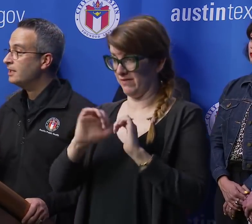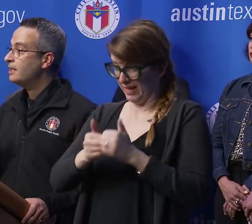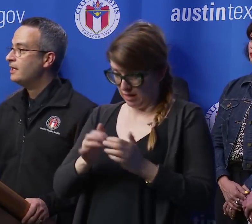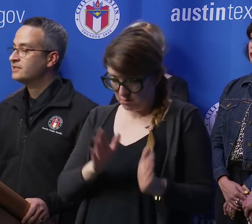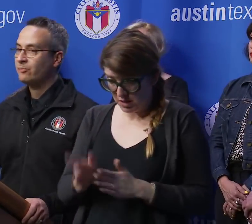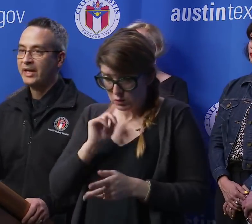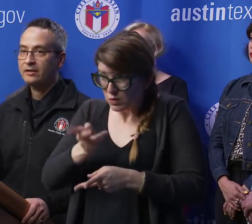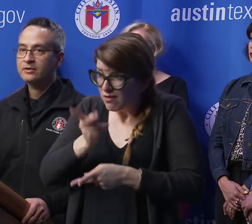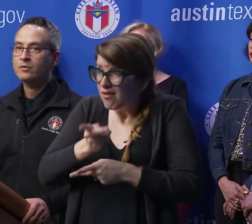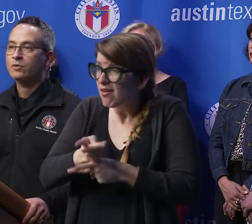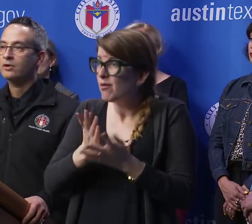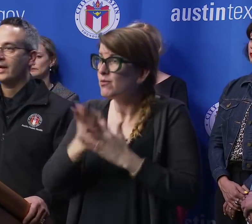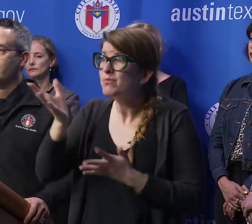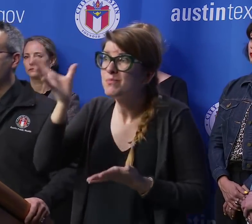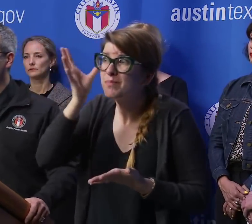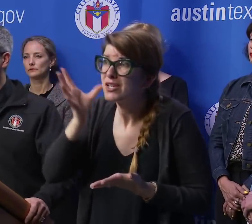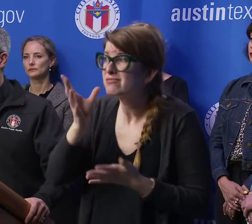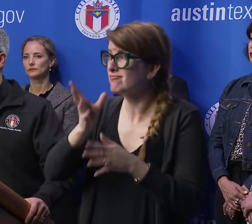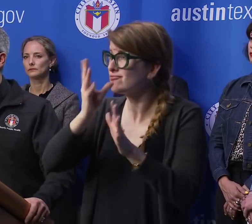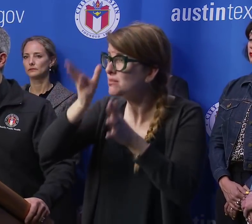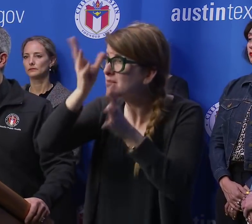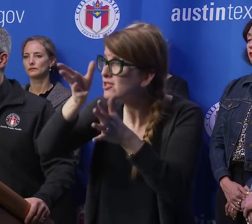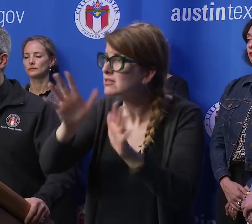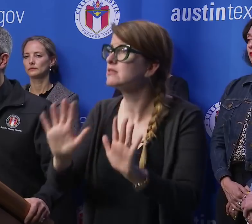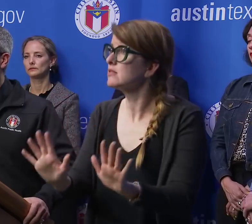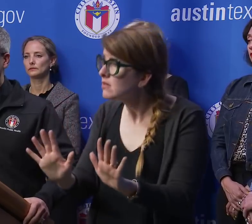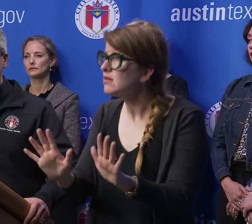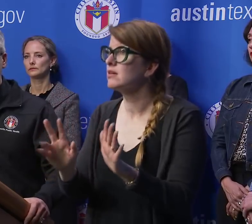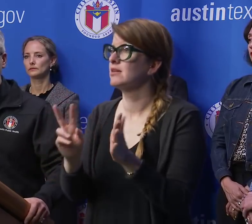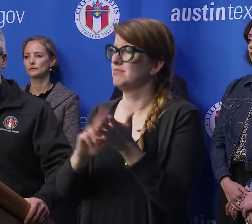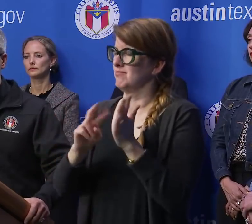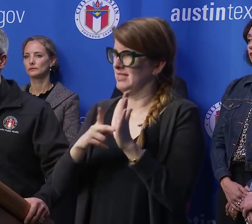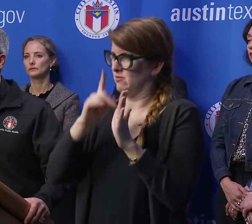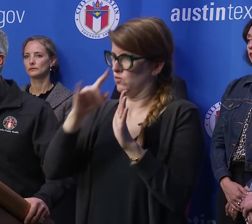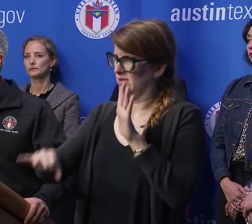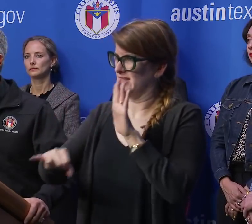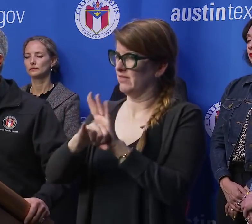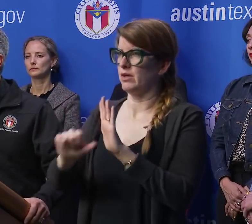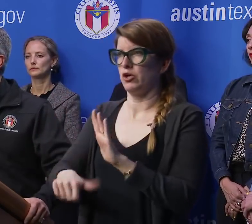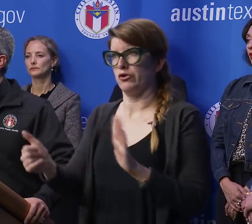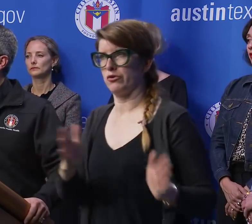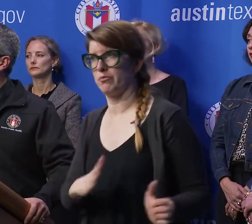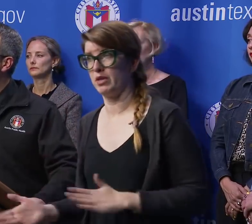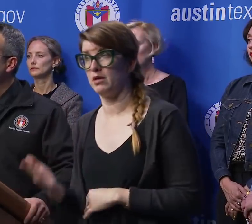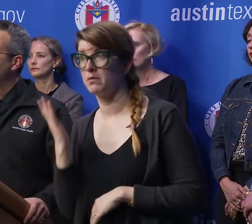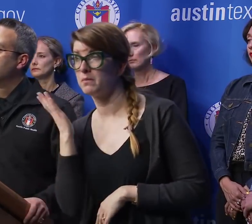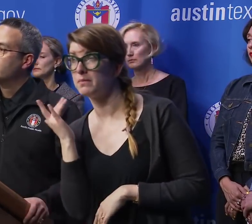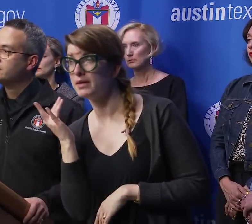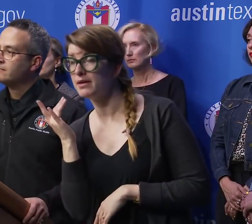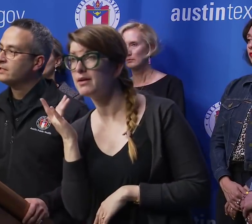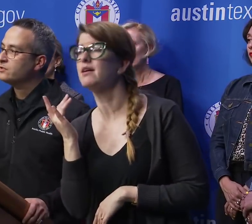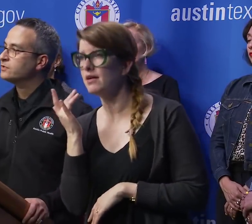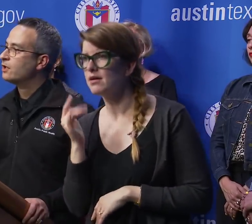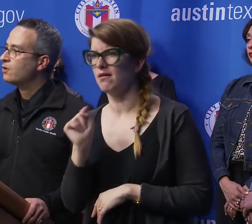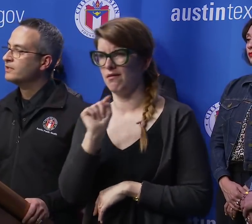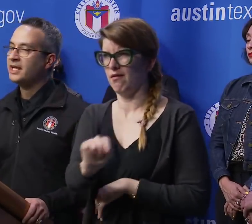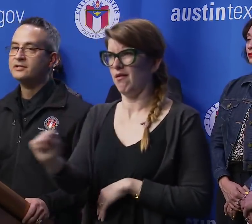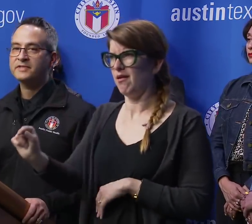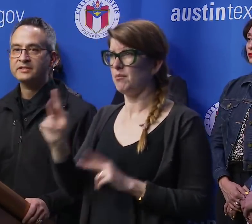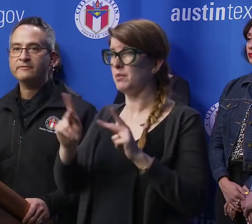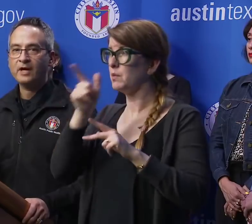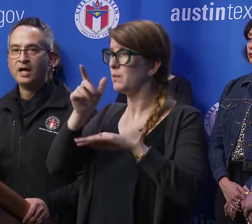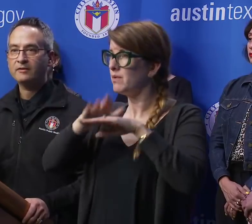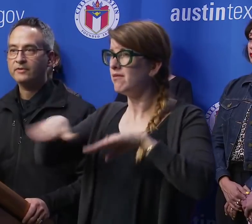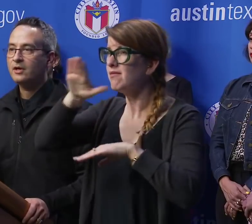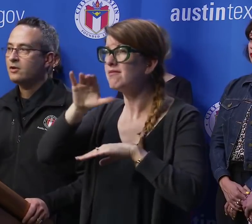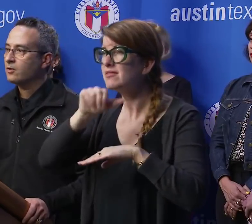child is a parent or a grandparent, you need to identify another plan. Because again, those individuals over the